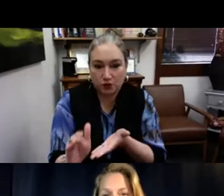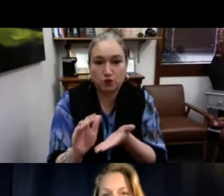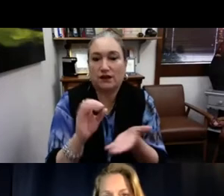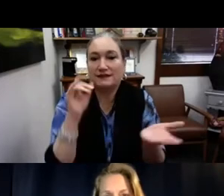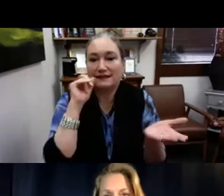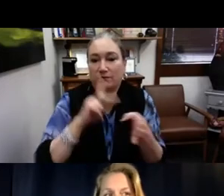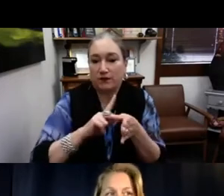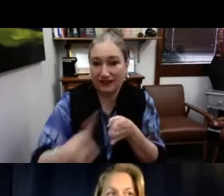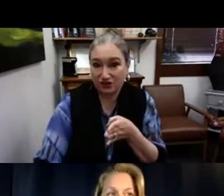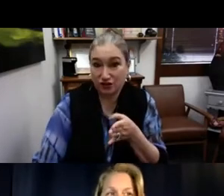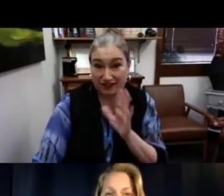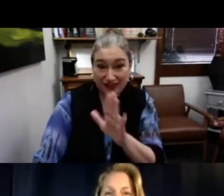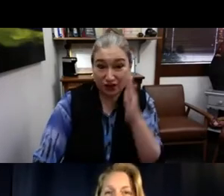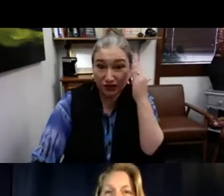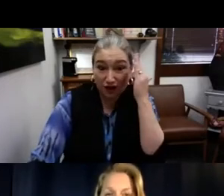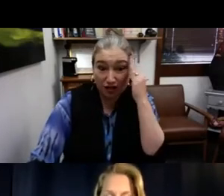model.